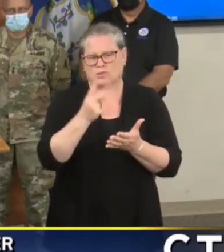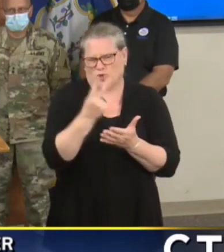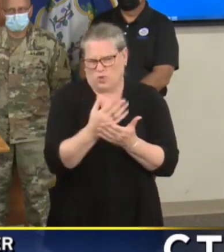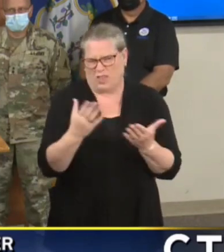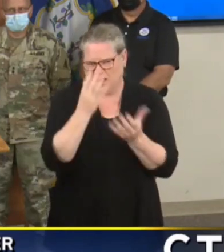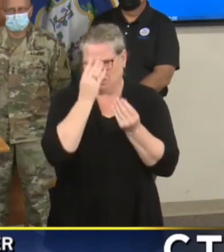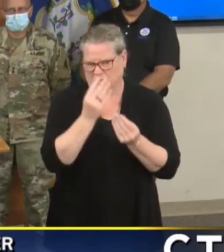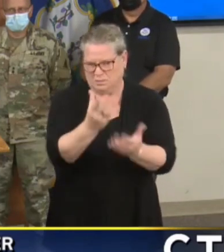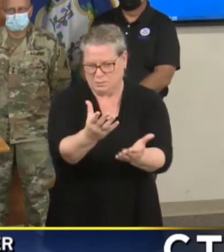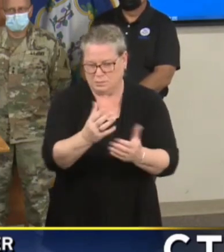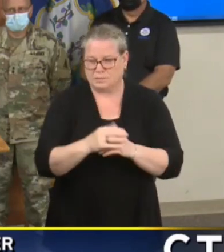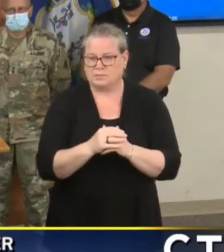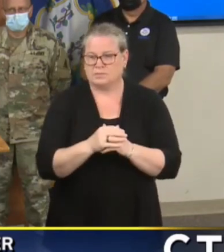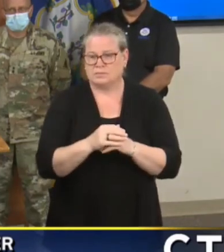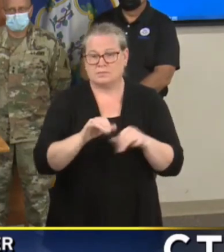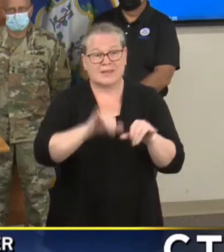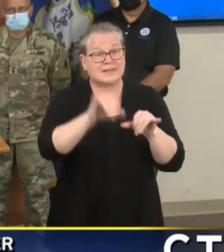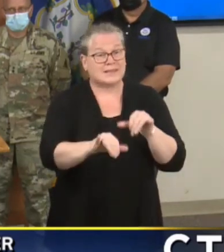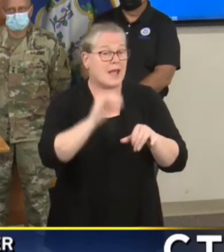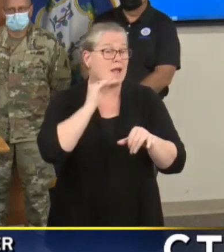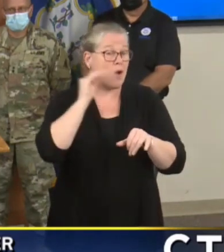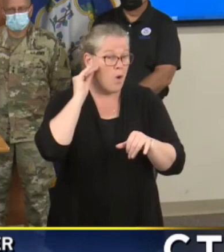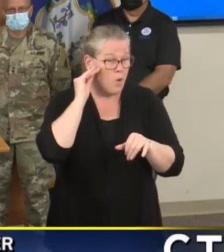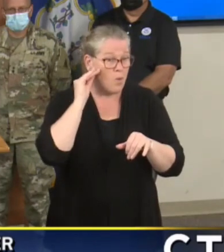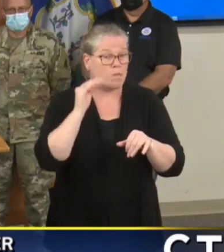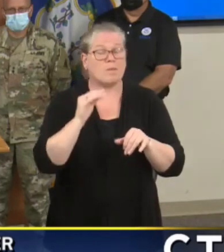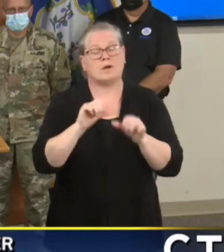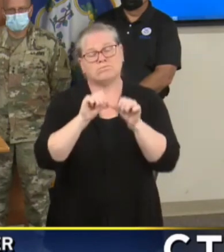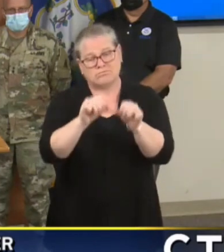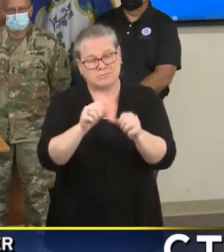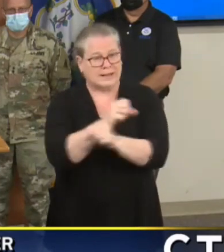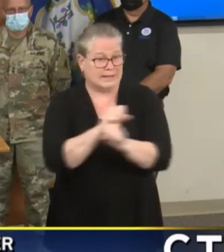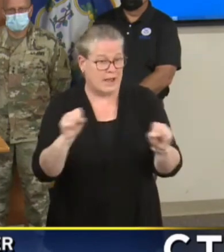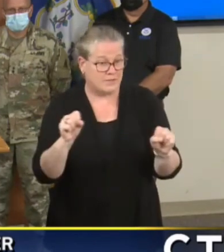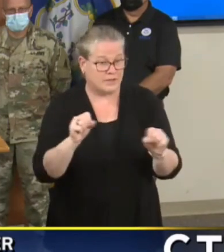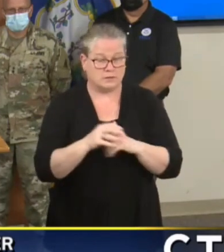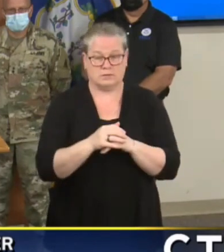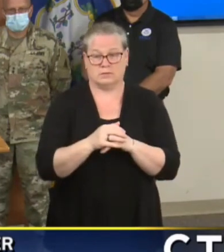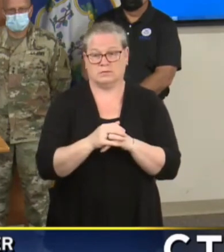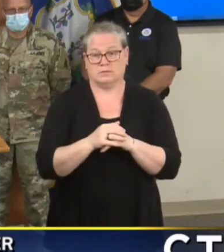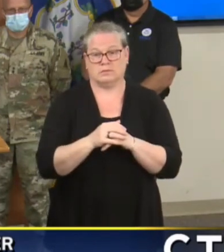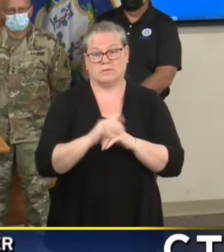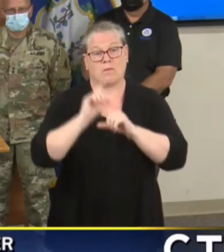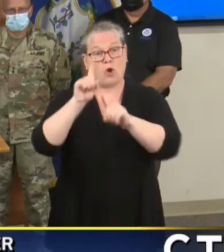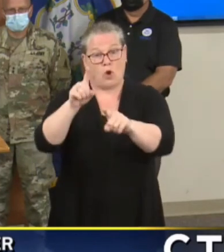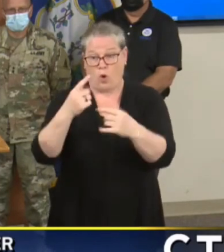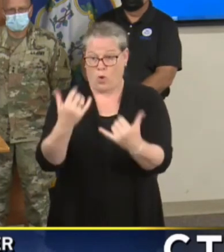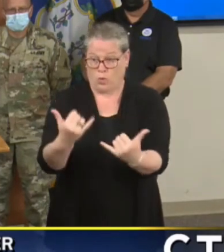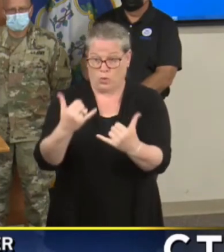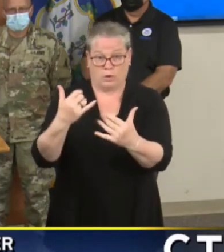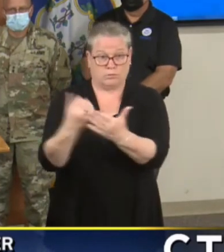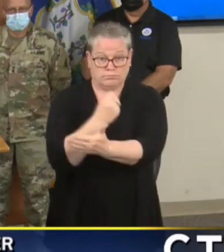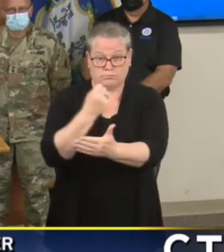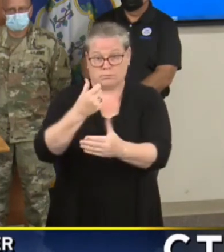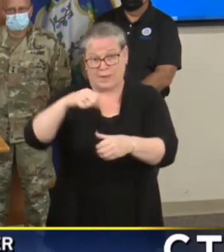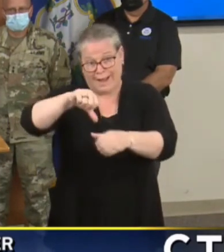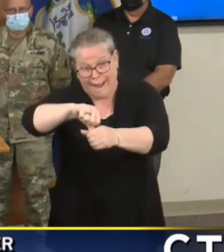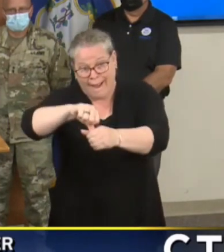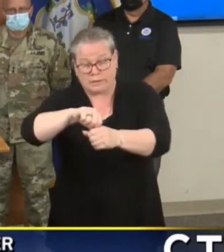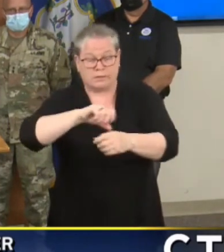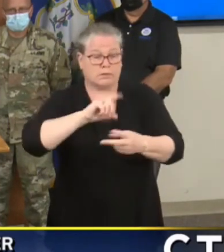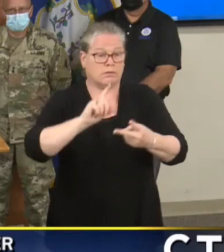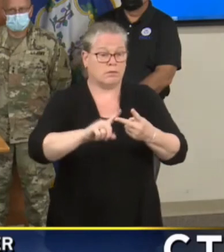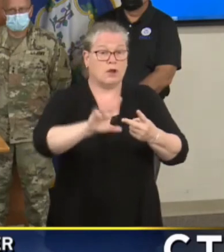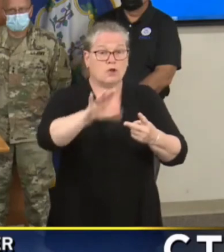stay safe stay home. Get yourself a little extra gasoline. Make sure you have your phones all charged.